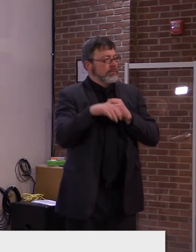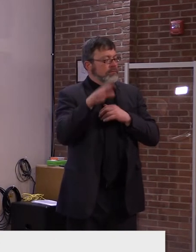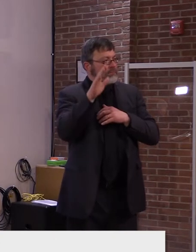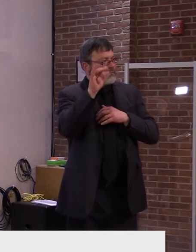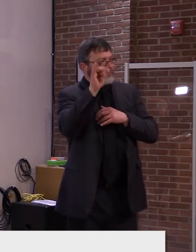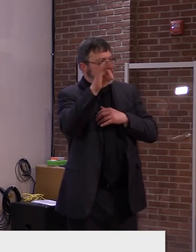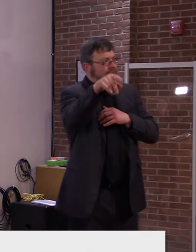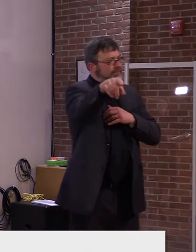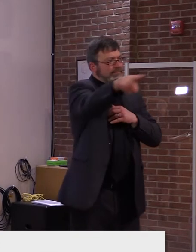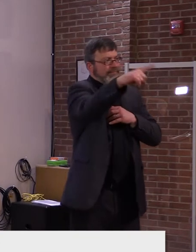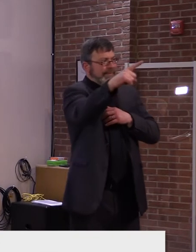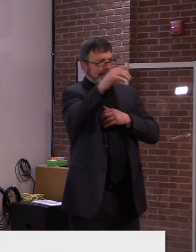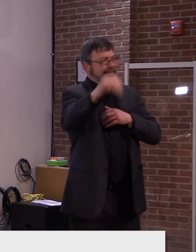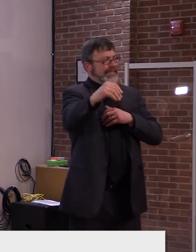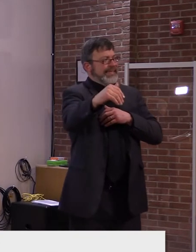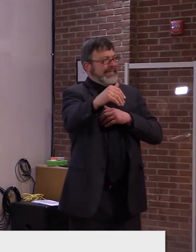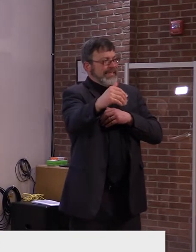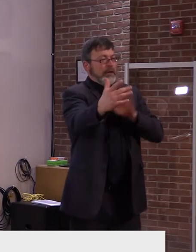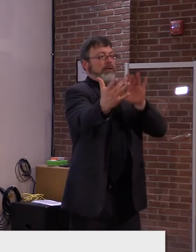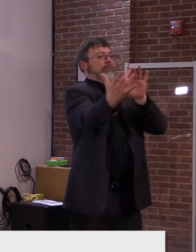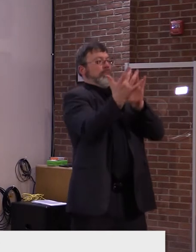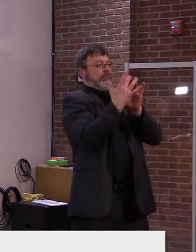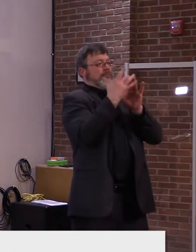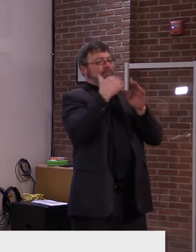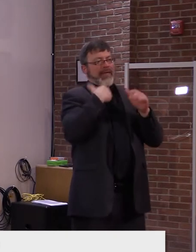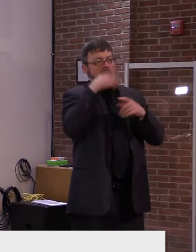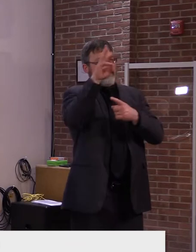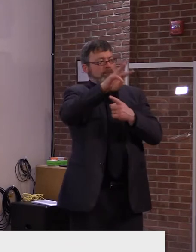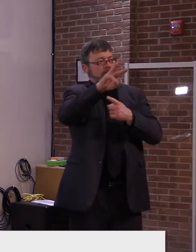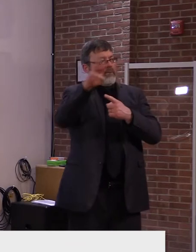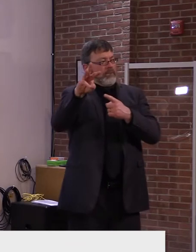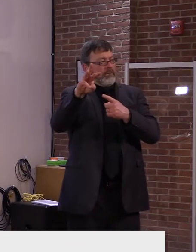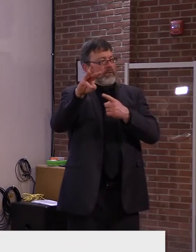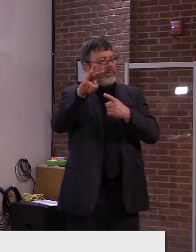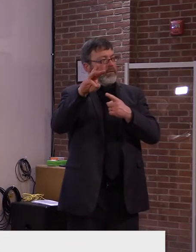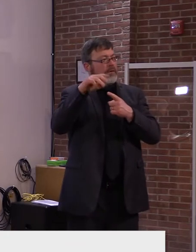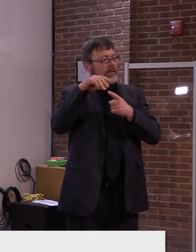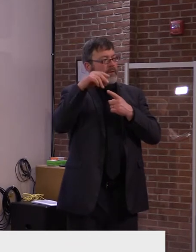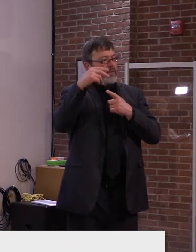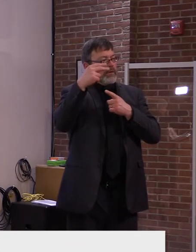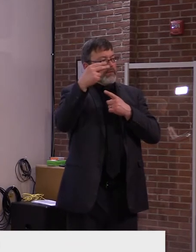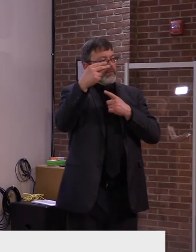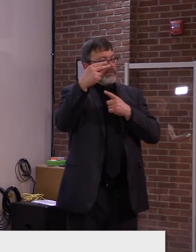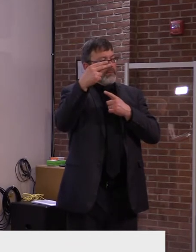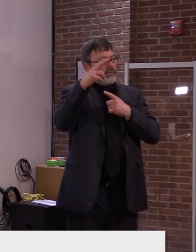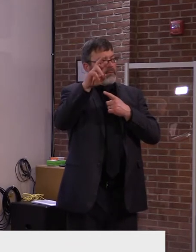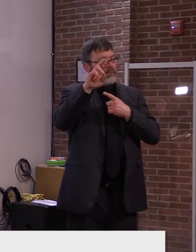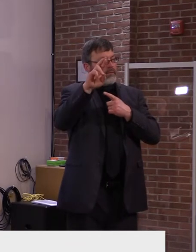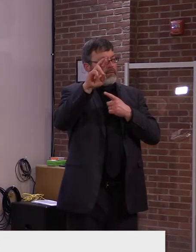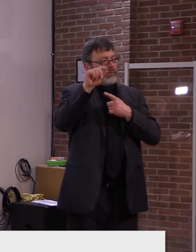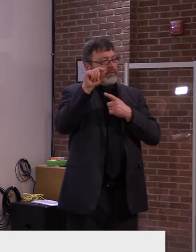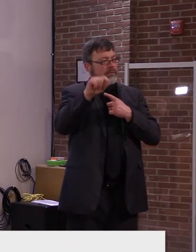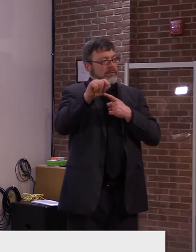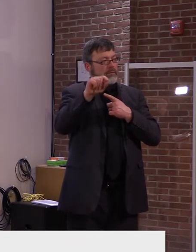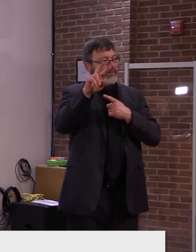Beginning next week, the website will be updated with available days and locations for March.